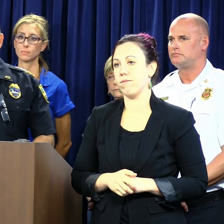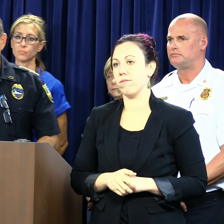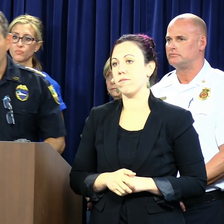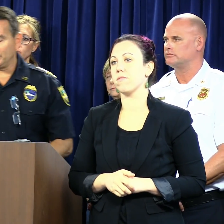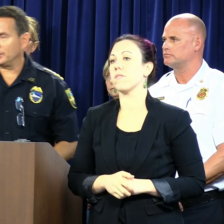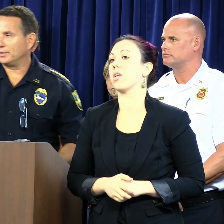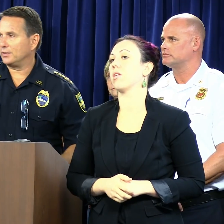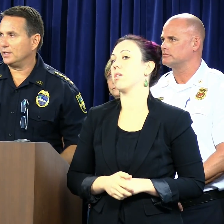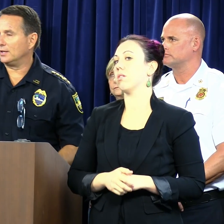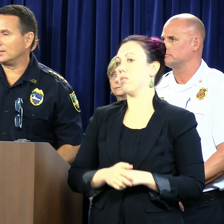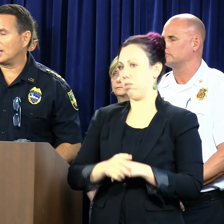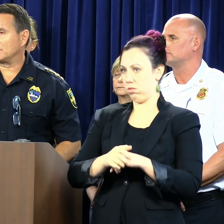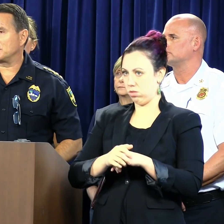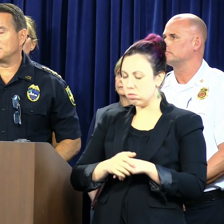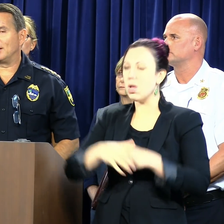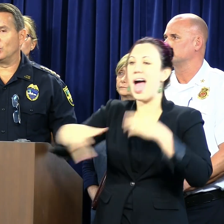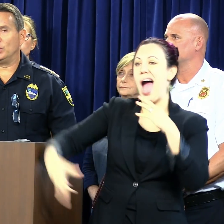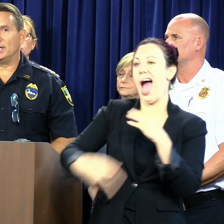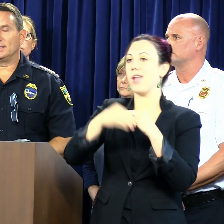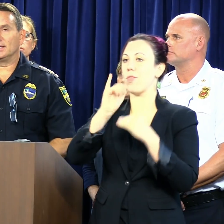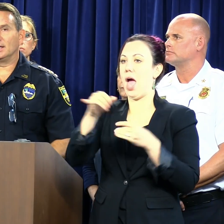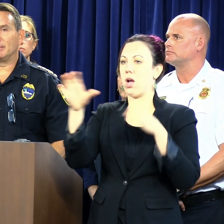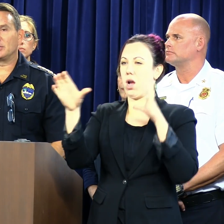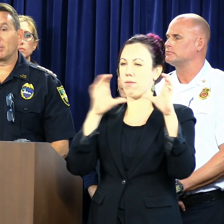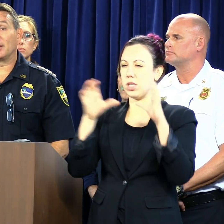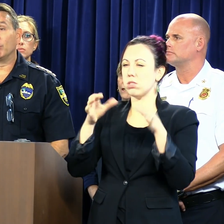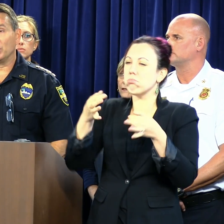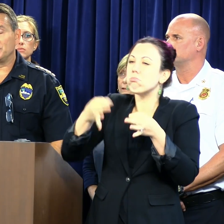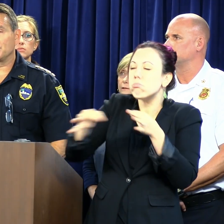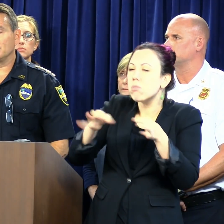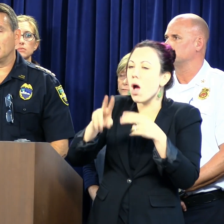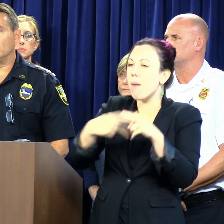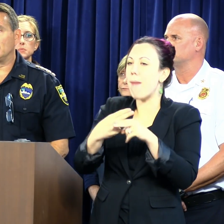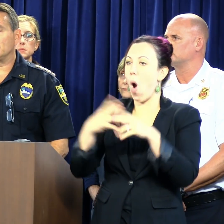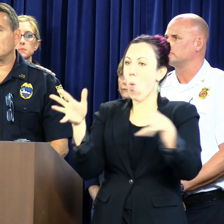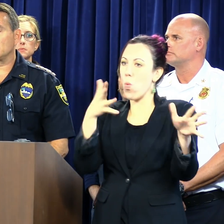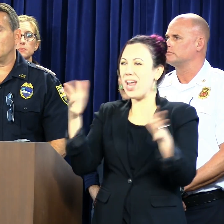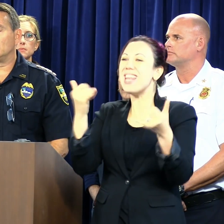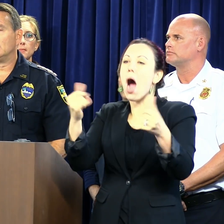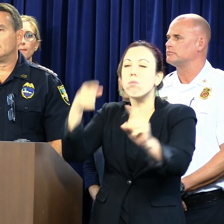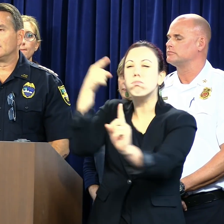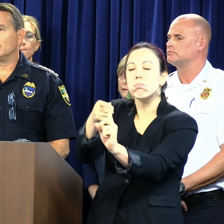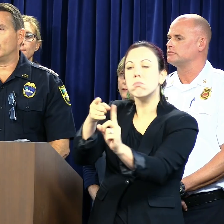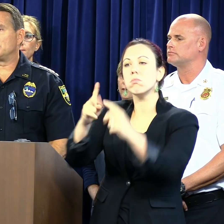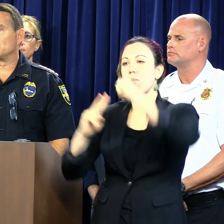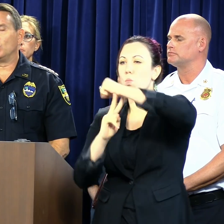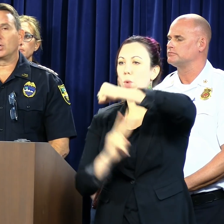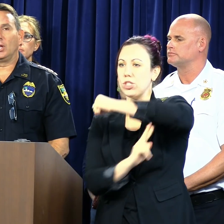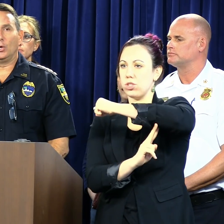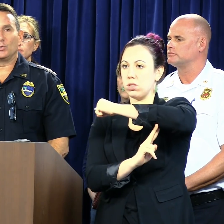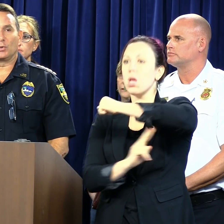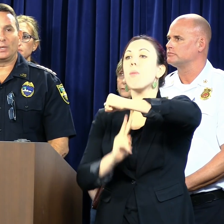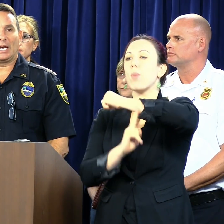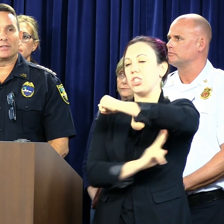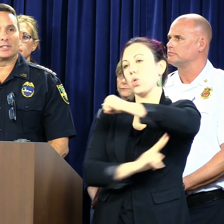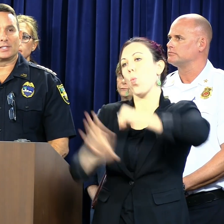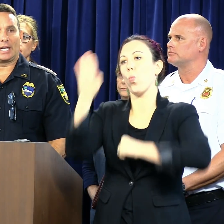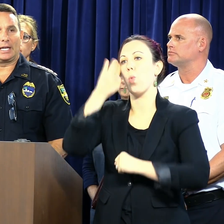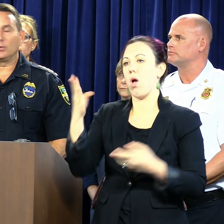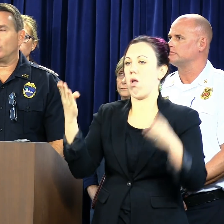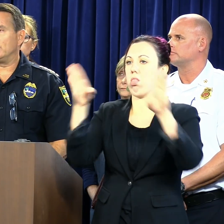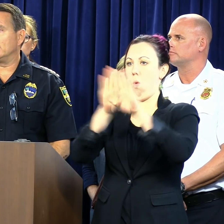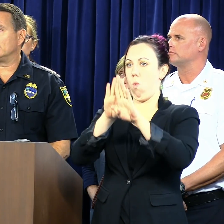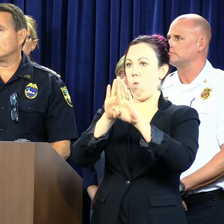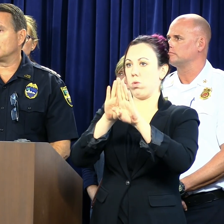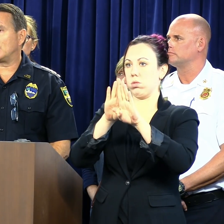So in continuing with the conversation about the wind, let me talk about the bridges briefly. So the bridges will close, and we have a